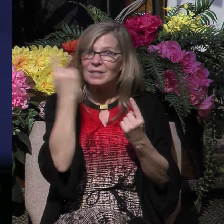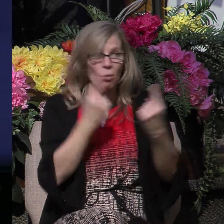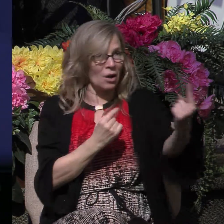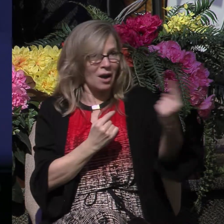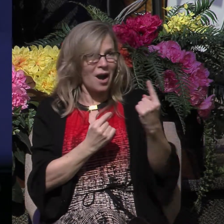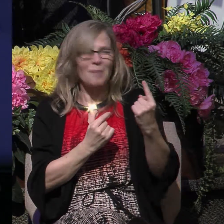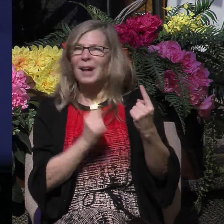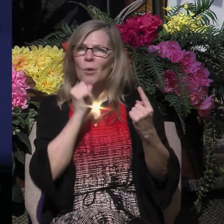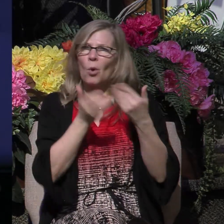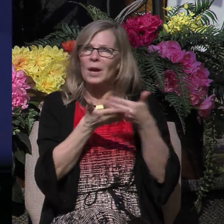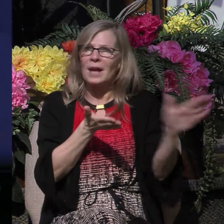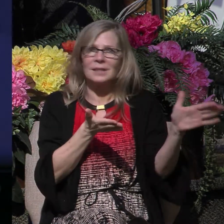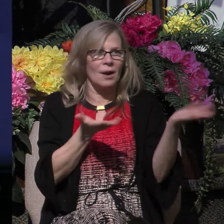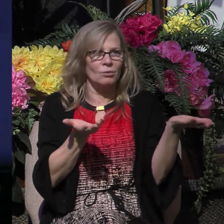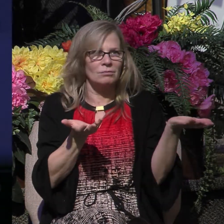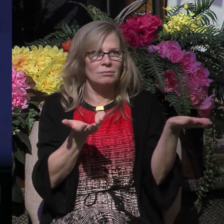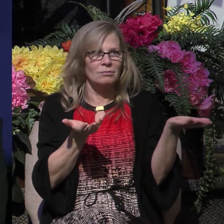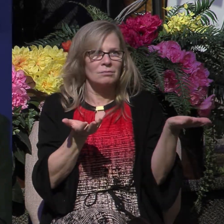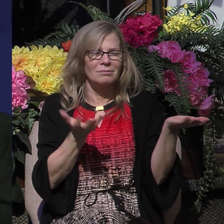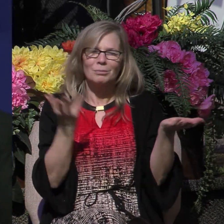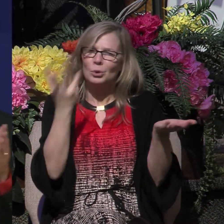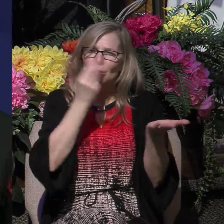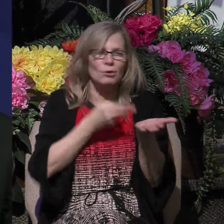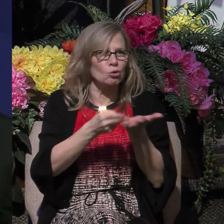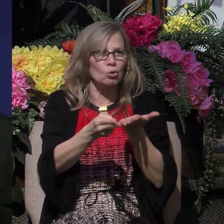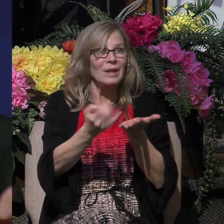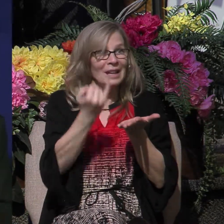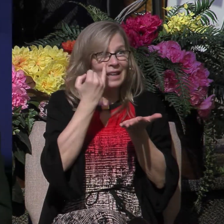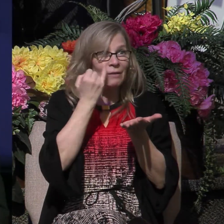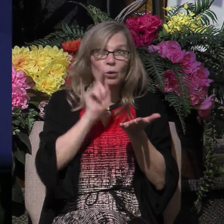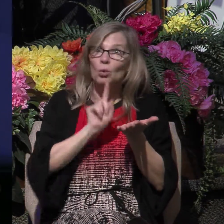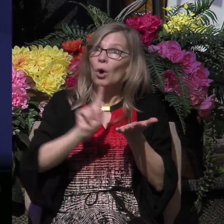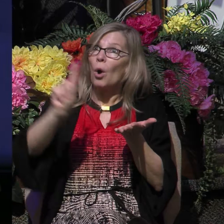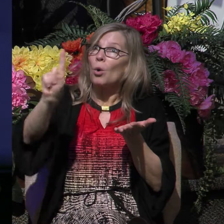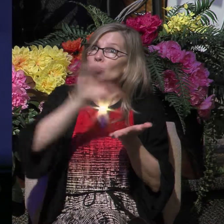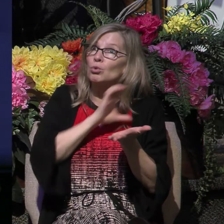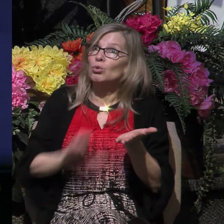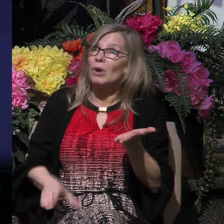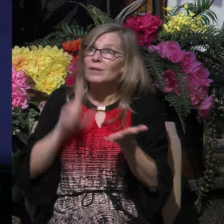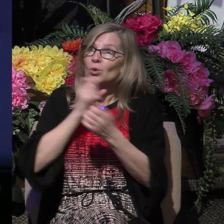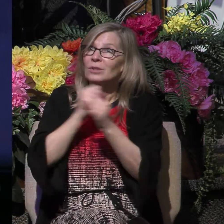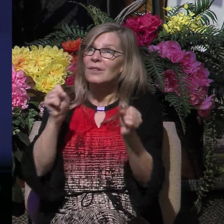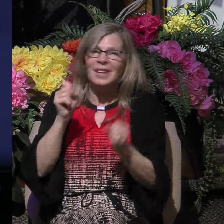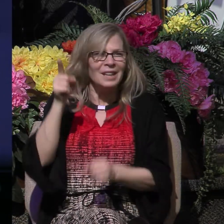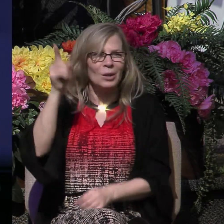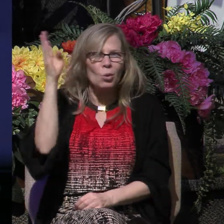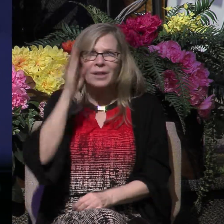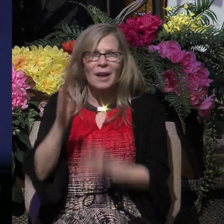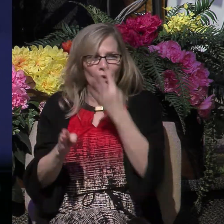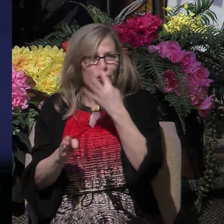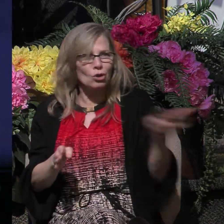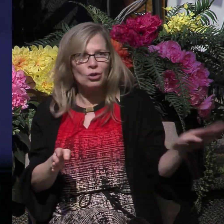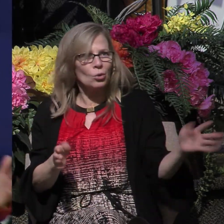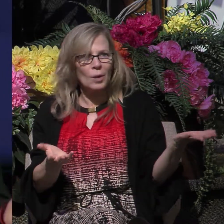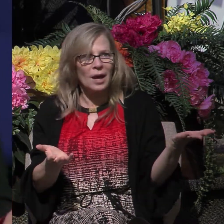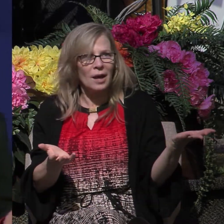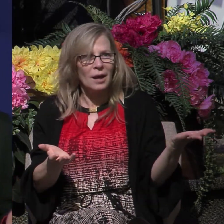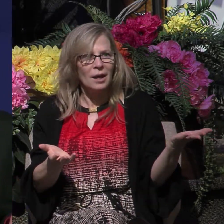not cast out. What a great truth. You come to Christ for salvation, He'll never turn you away. Now, you have to come on His terms,